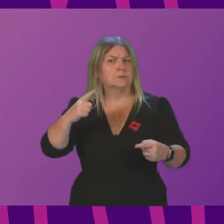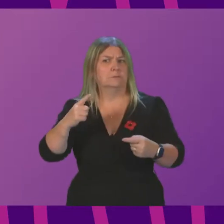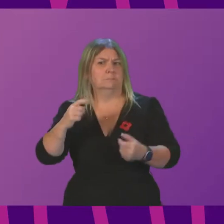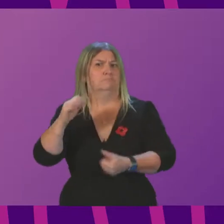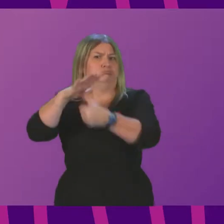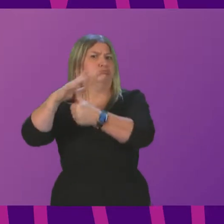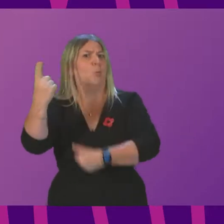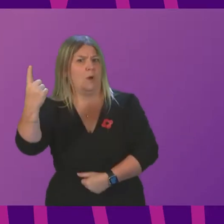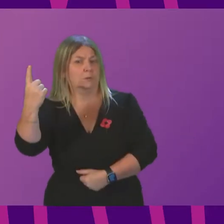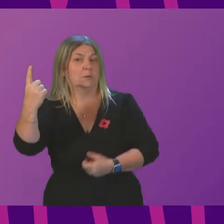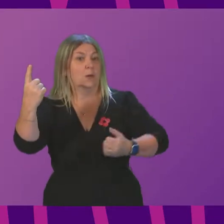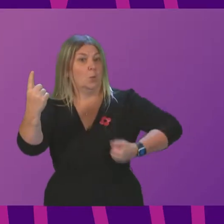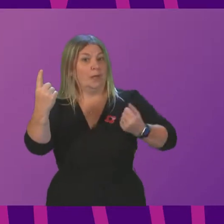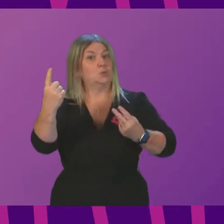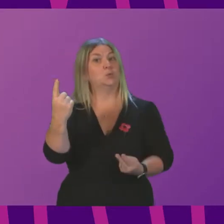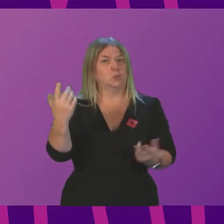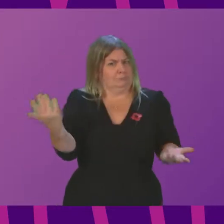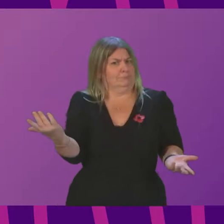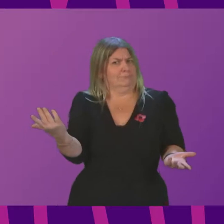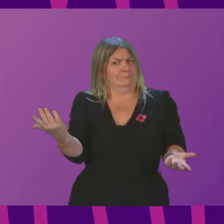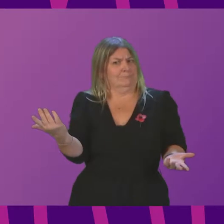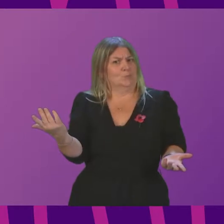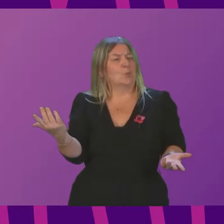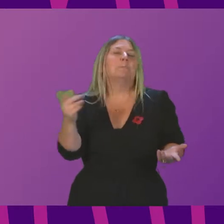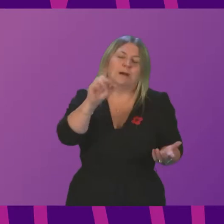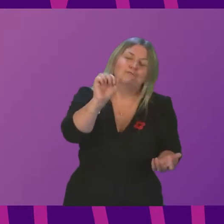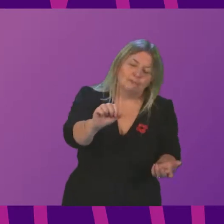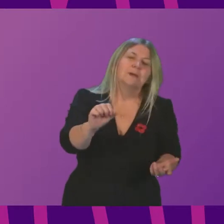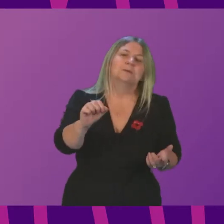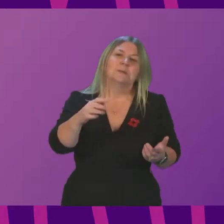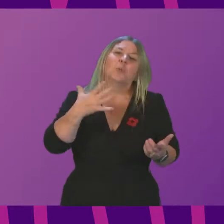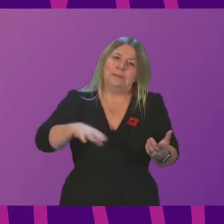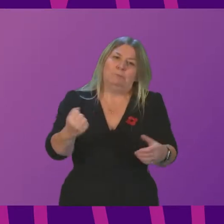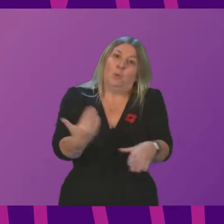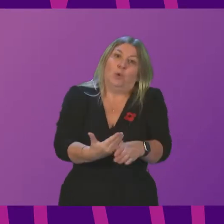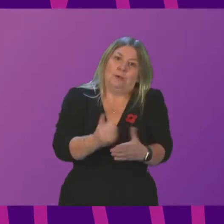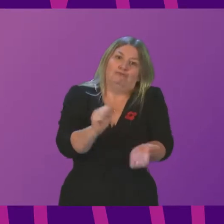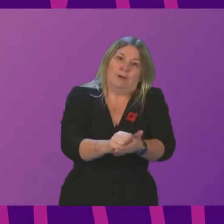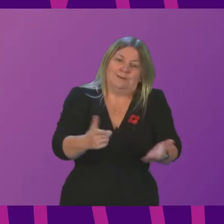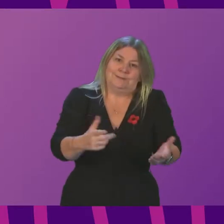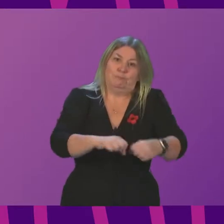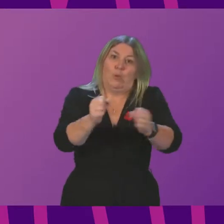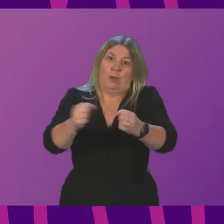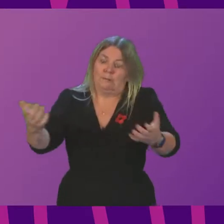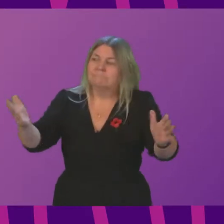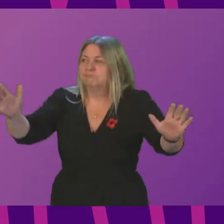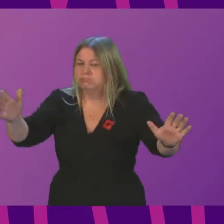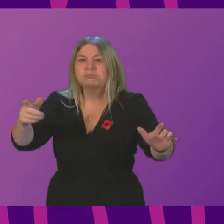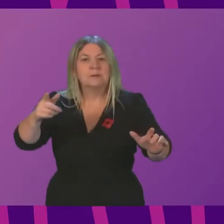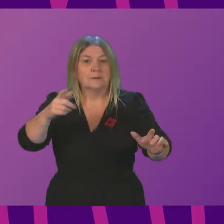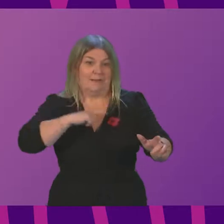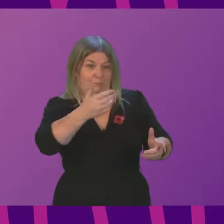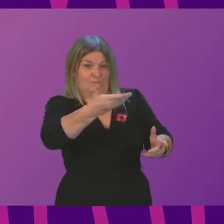They have to be operational. If Mr Kerr wants to furnish me with information about the particular